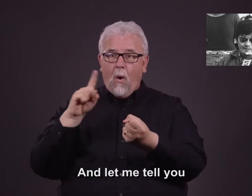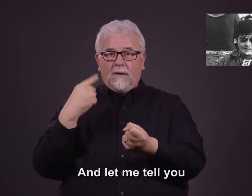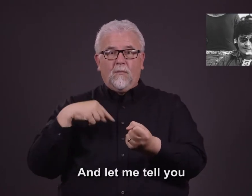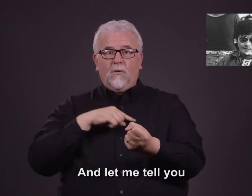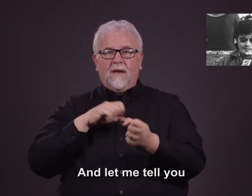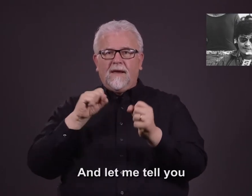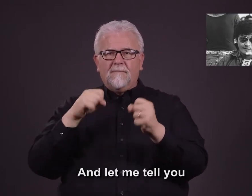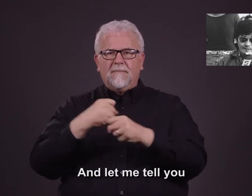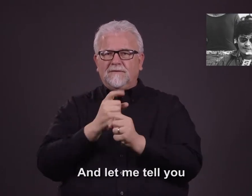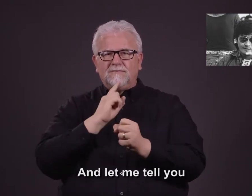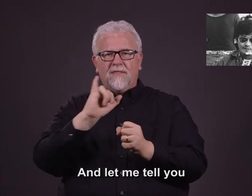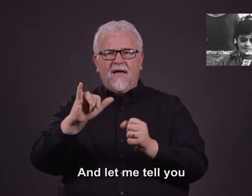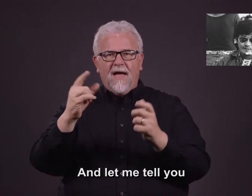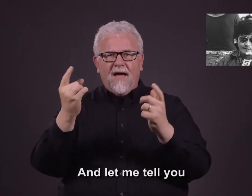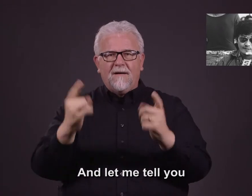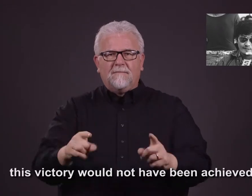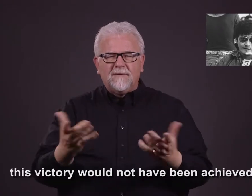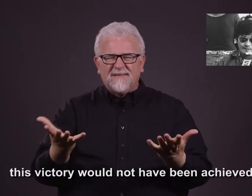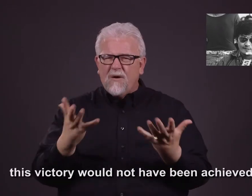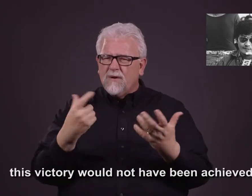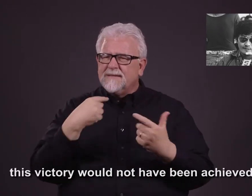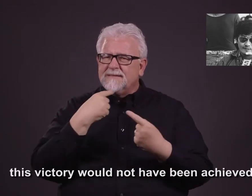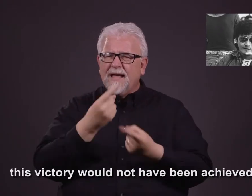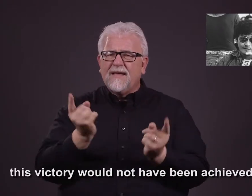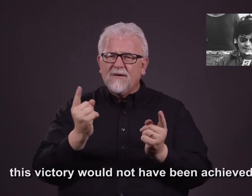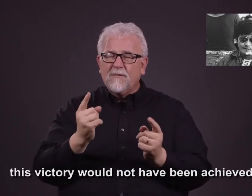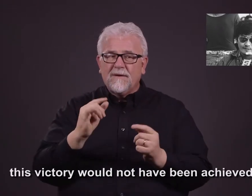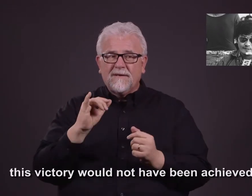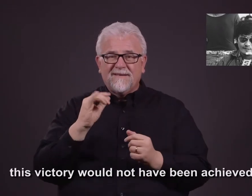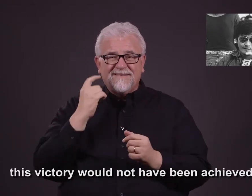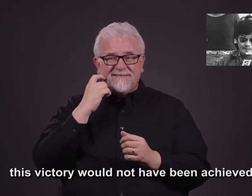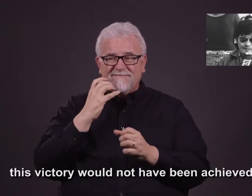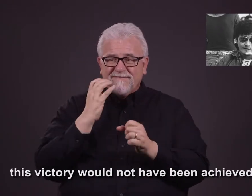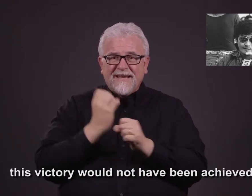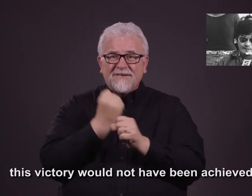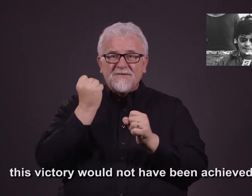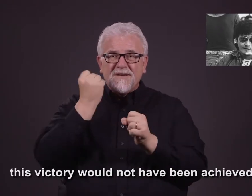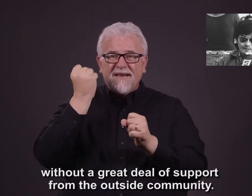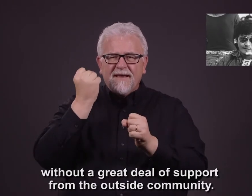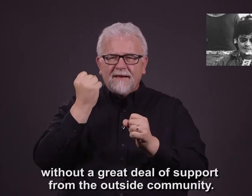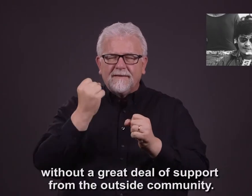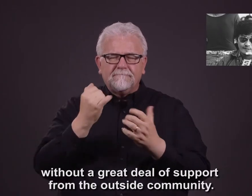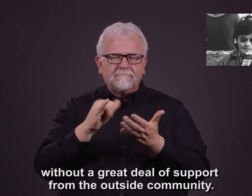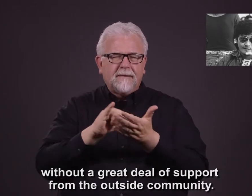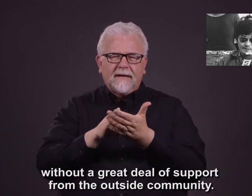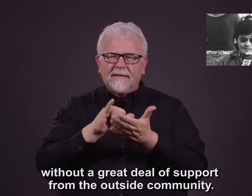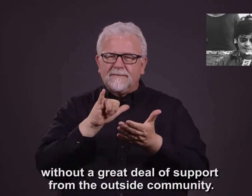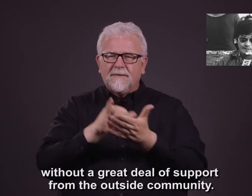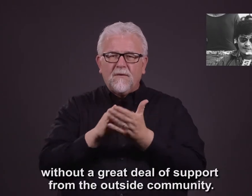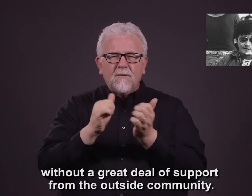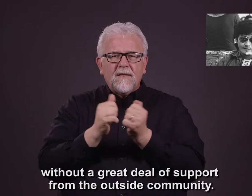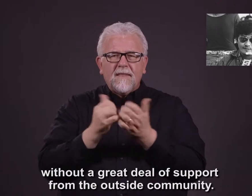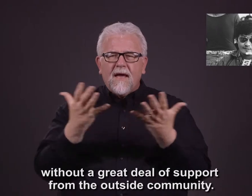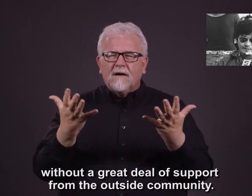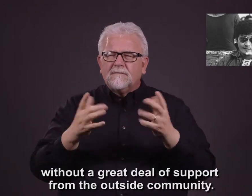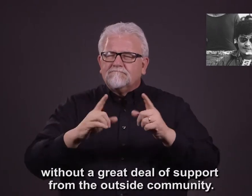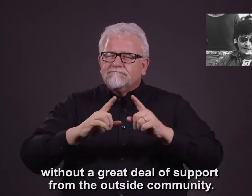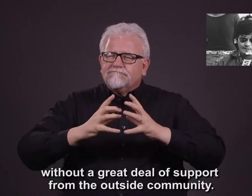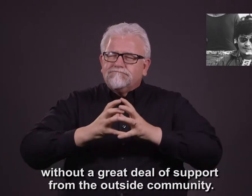let me tell you, this victory would not have been achieved without a great deal of support from the